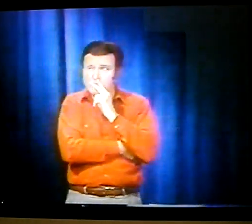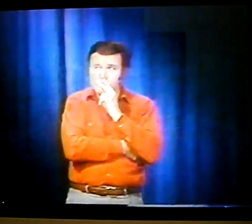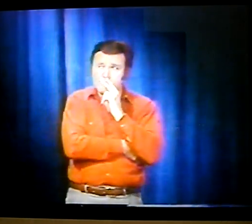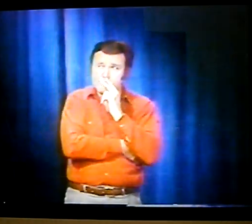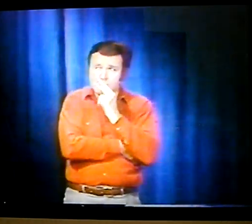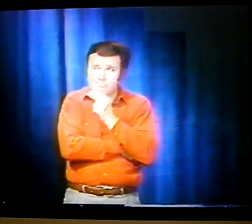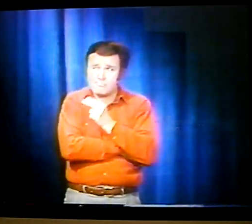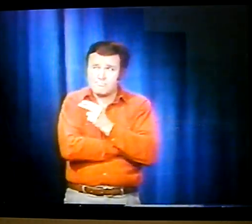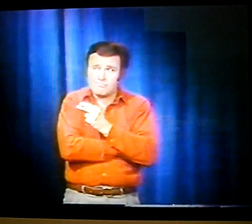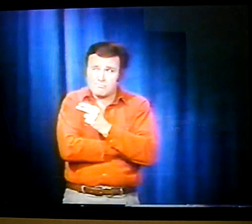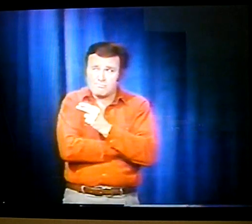Smoking a cigarette.